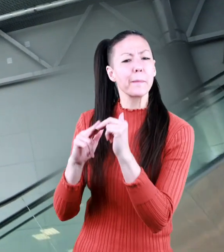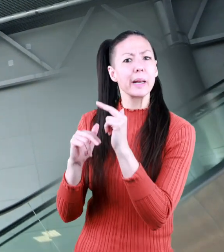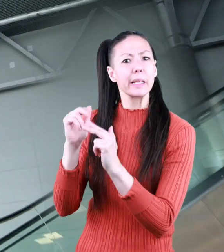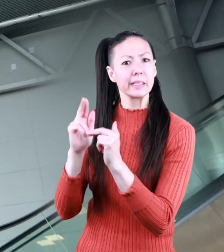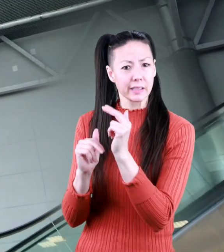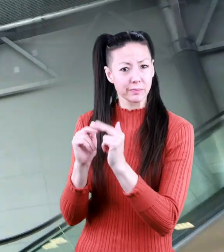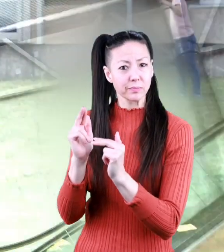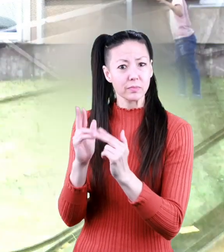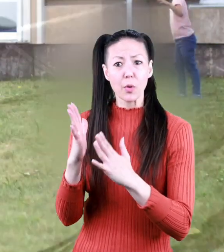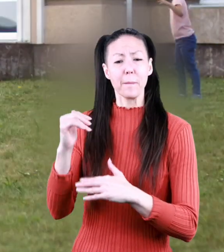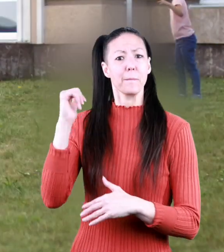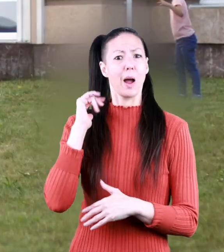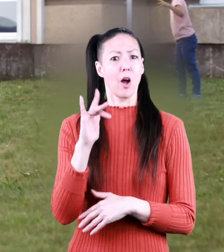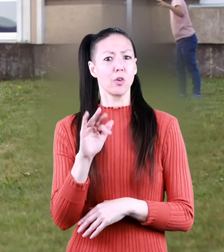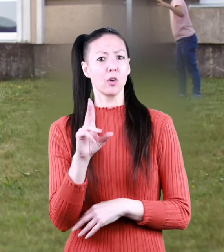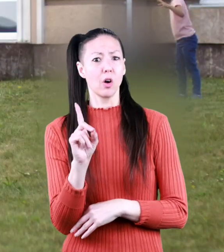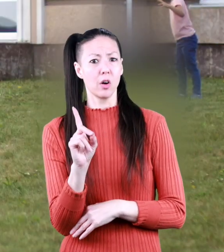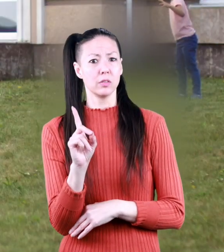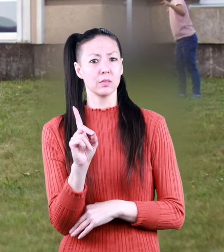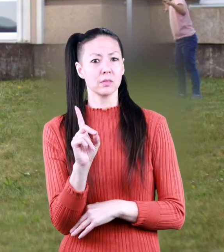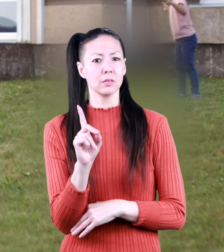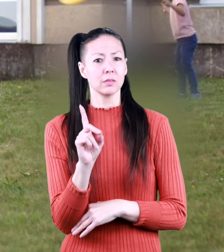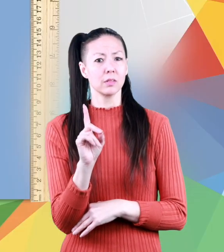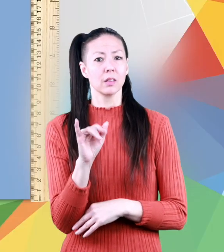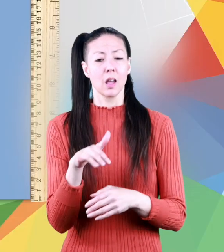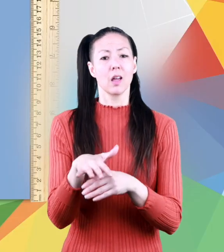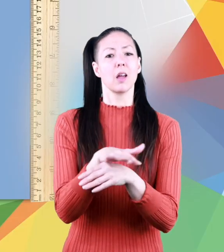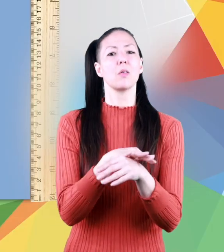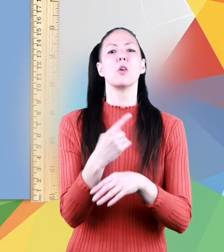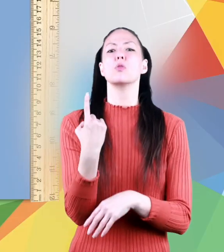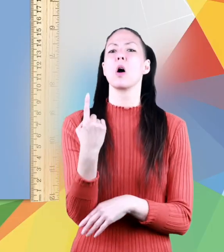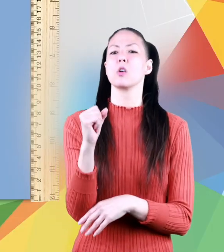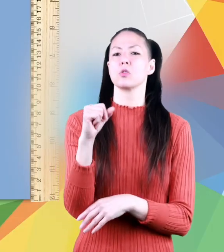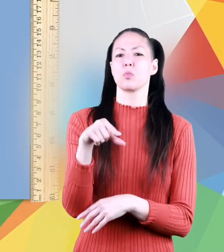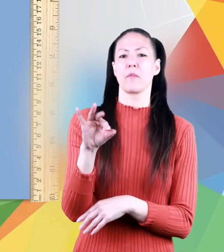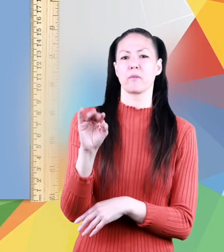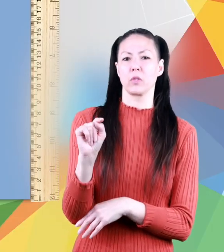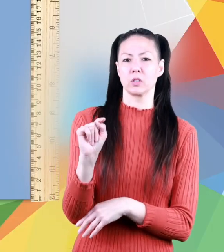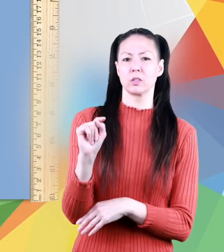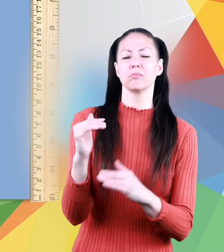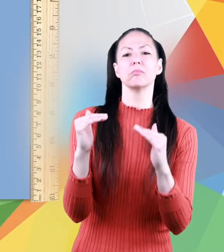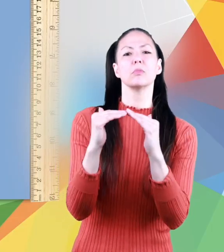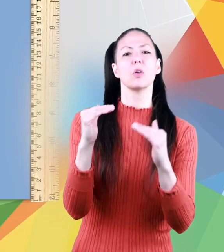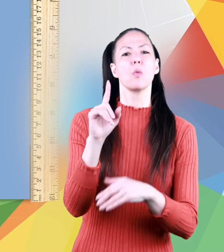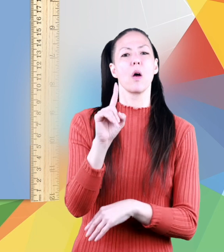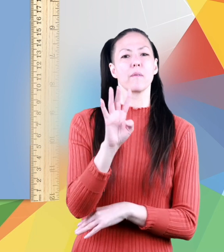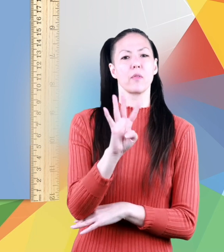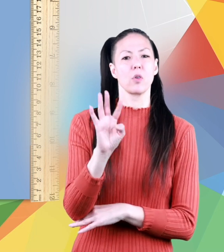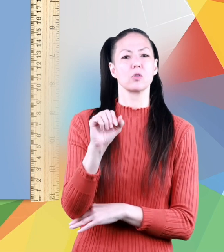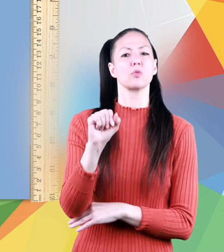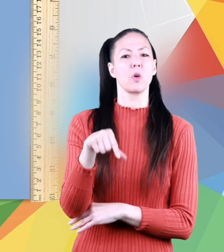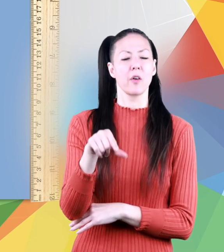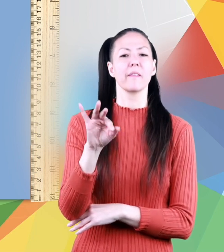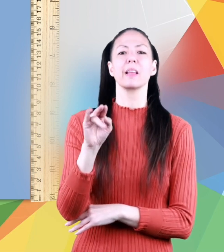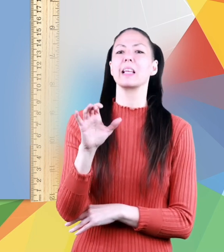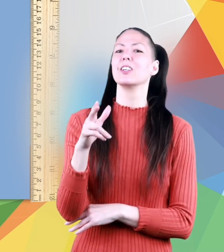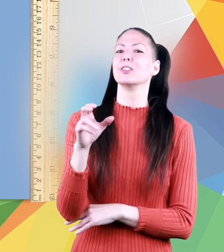buildings or backyards the area of one square foot equals to one hundred and forty-four